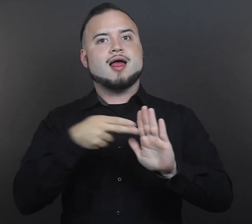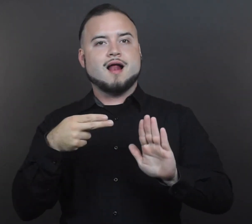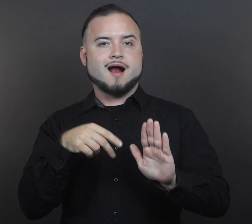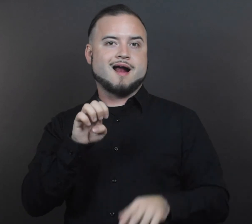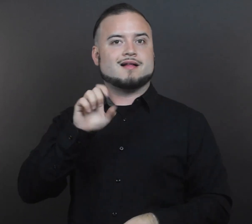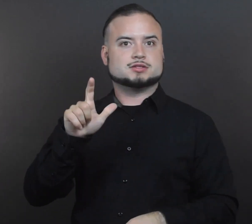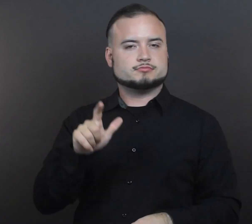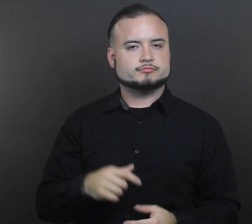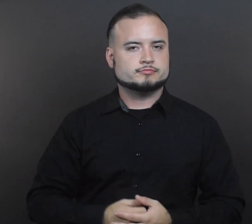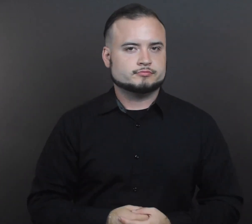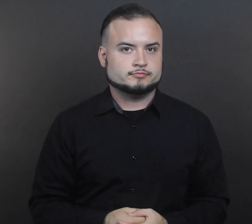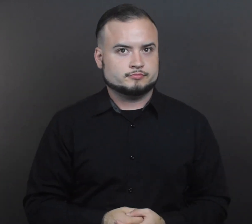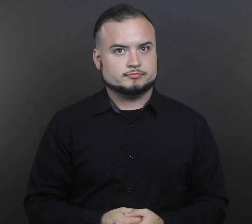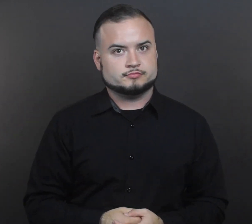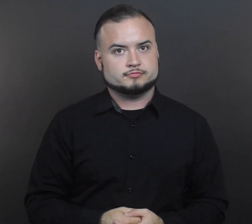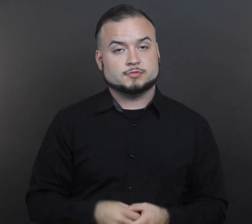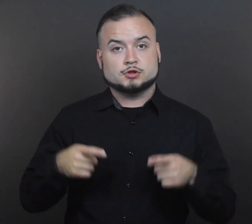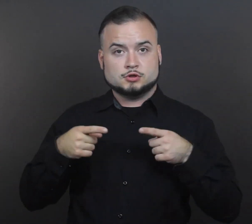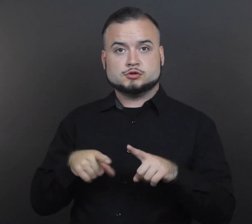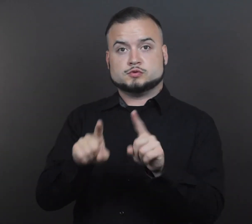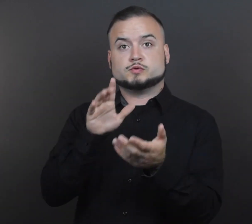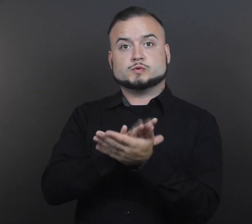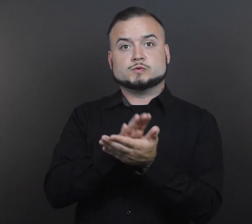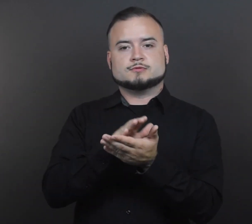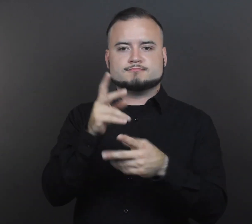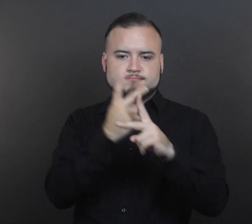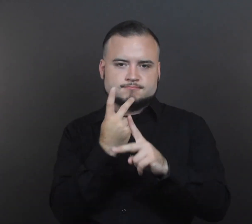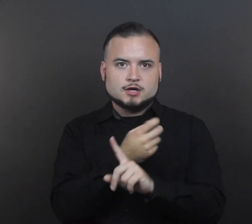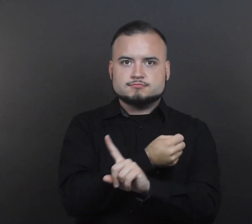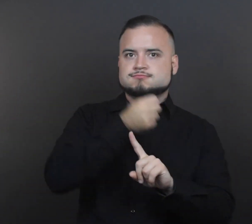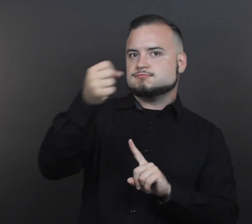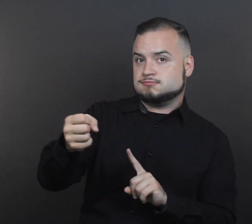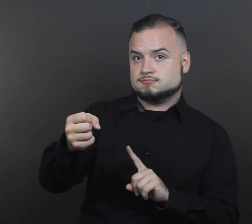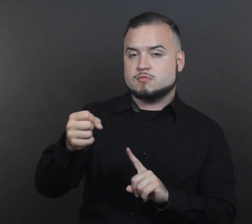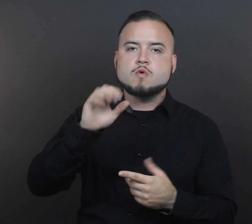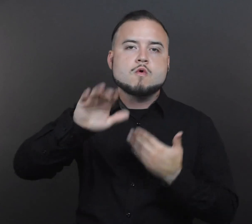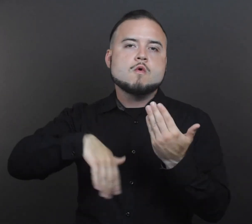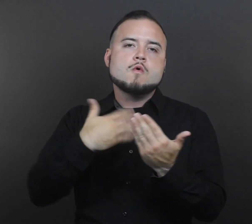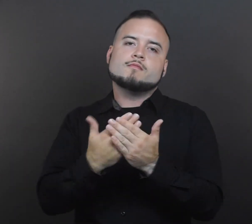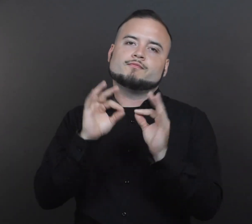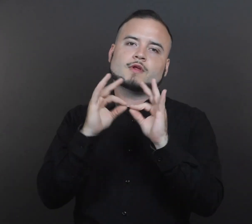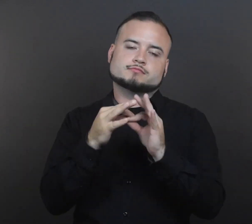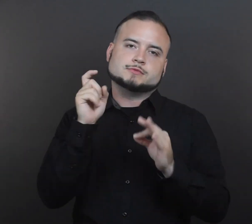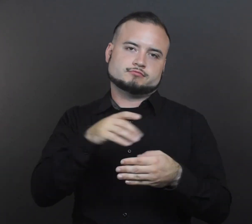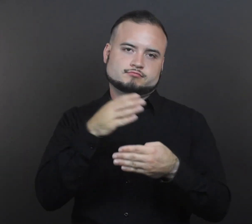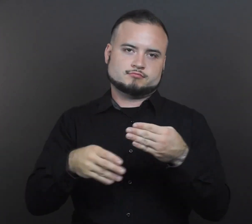screened for potential English learner status. 13. school enrollment, all families complete the